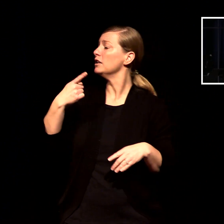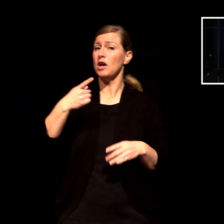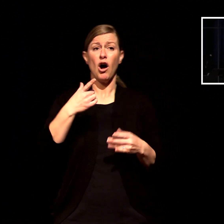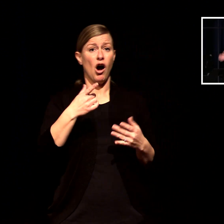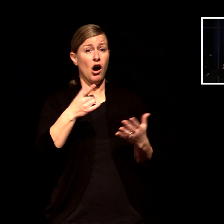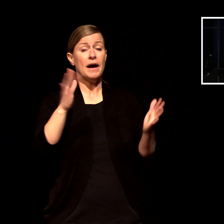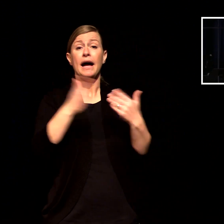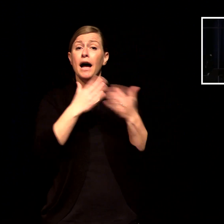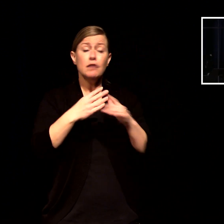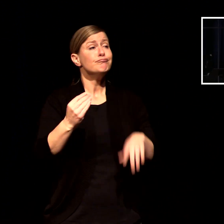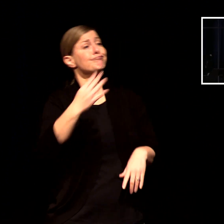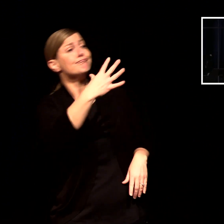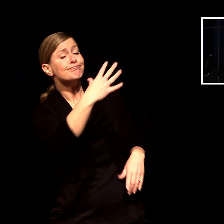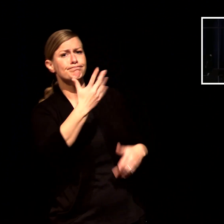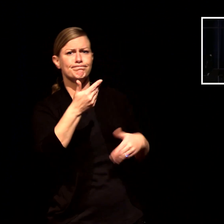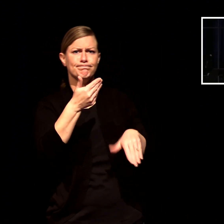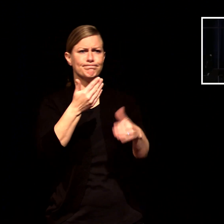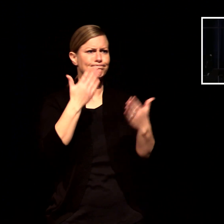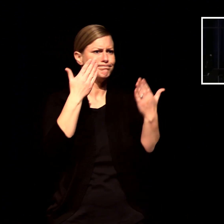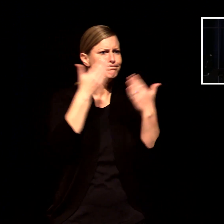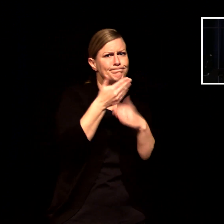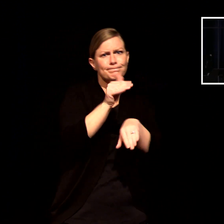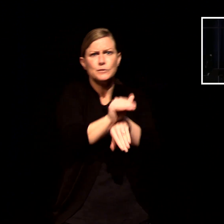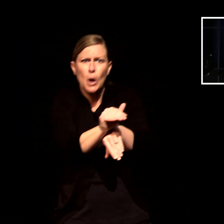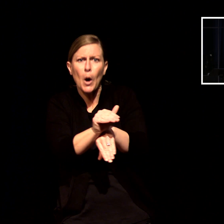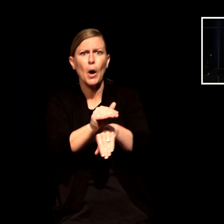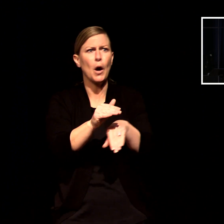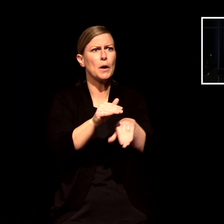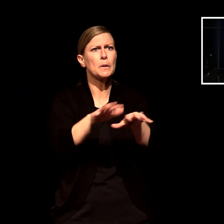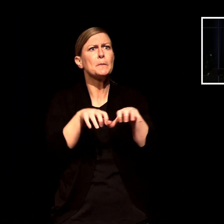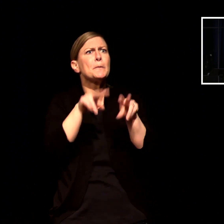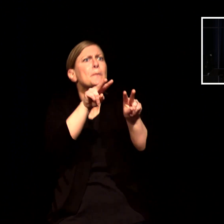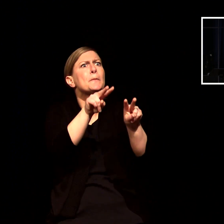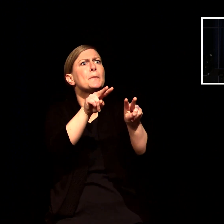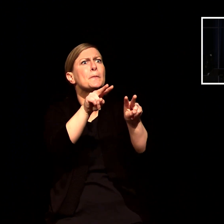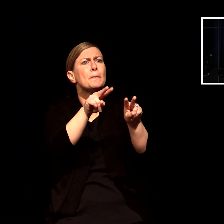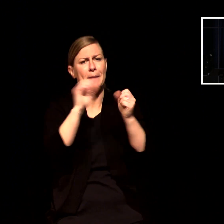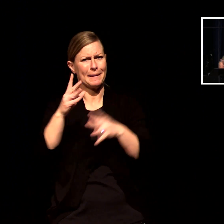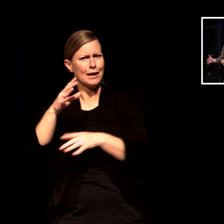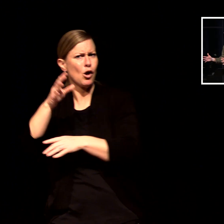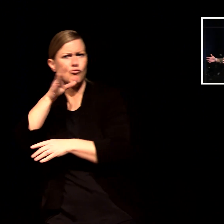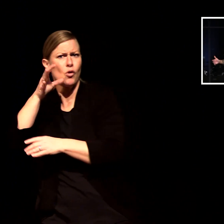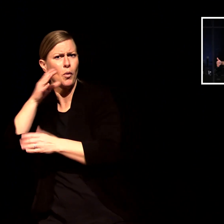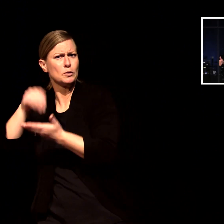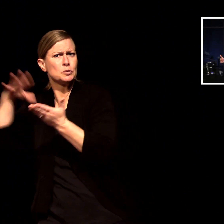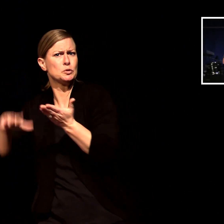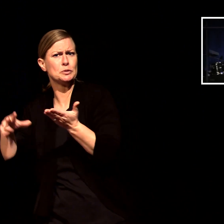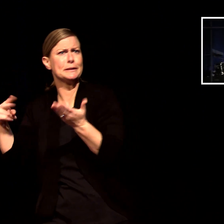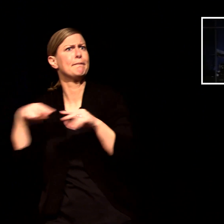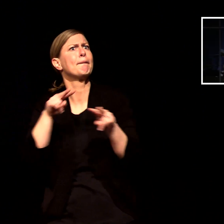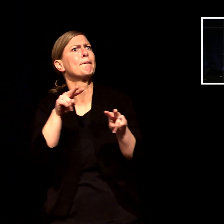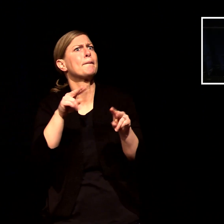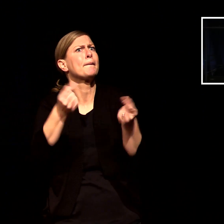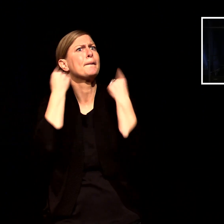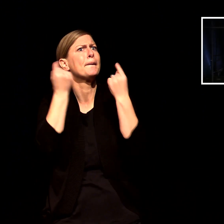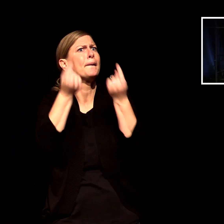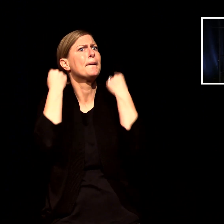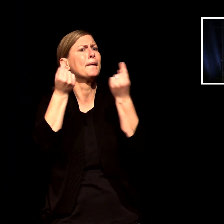bunch of rural students wide-eyed watching a movie that they don't understand and so many people stopping to stare not at the movie